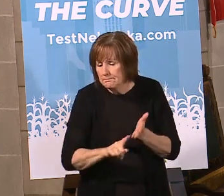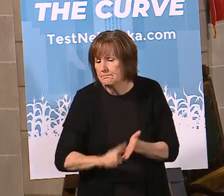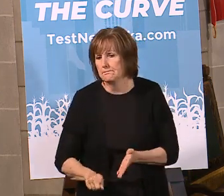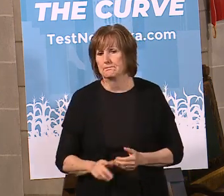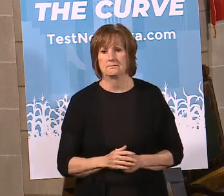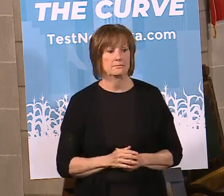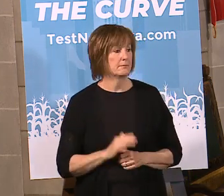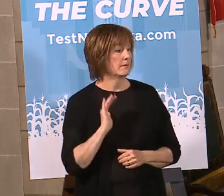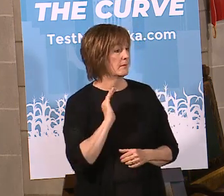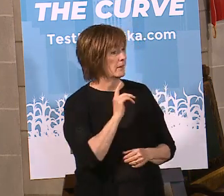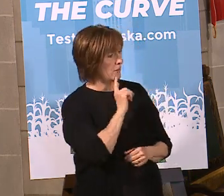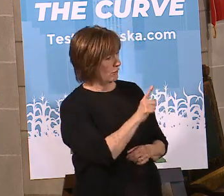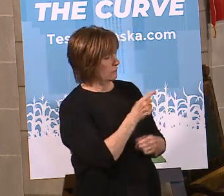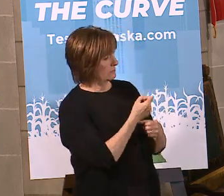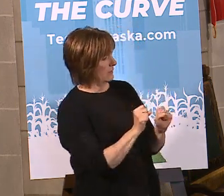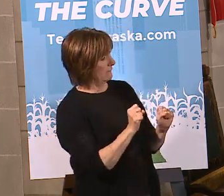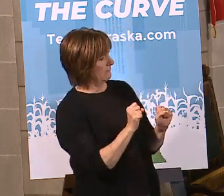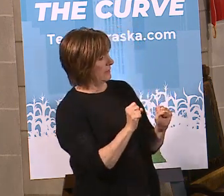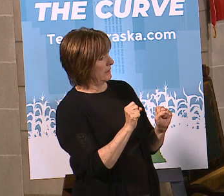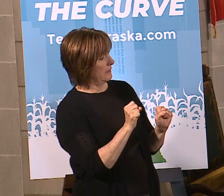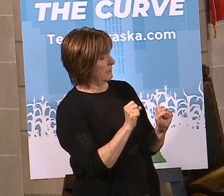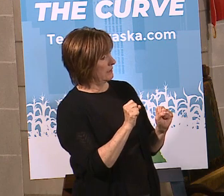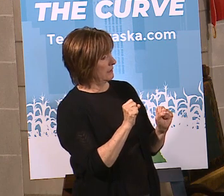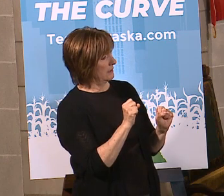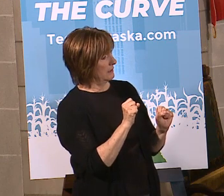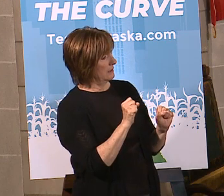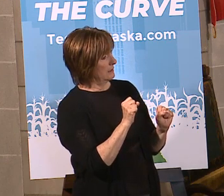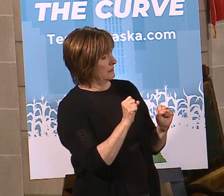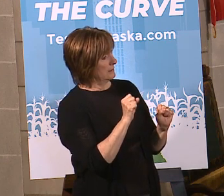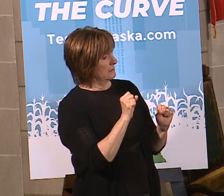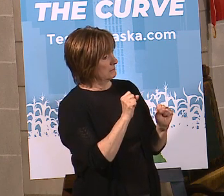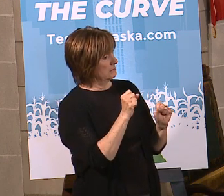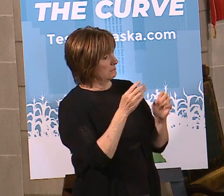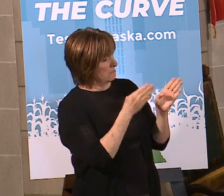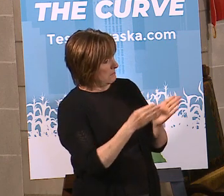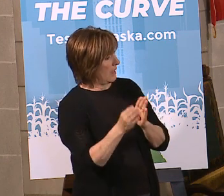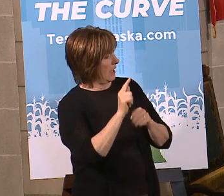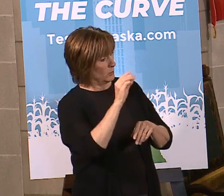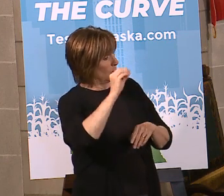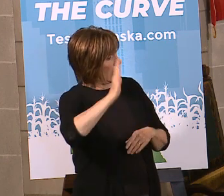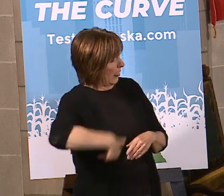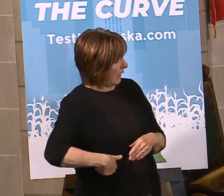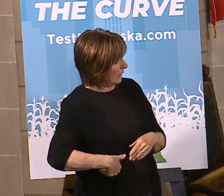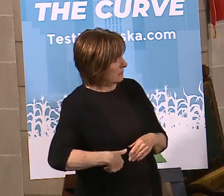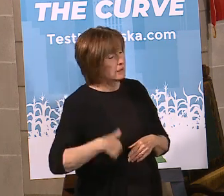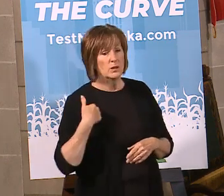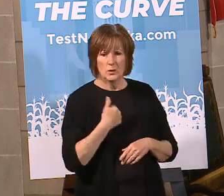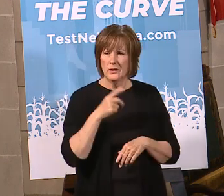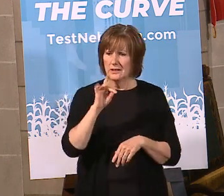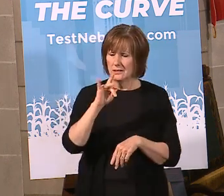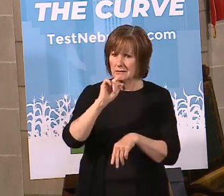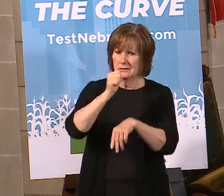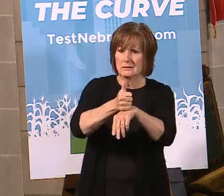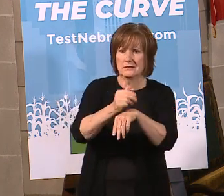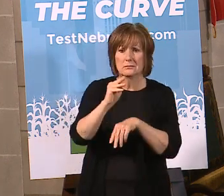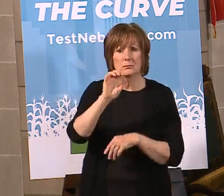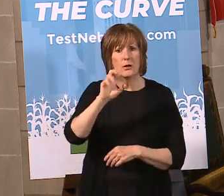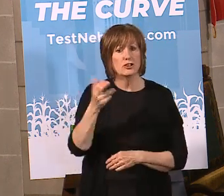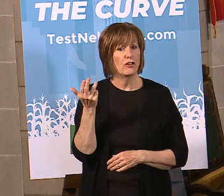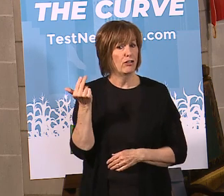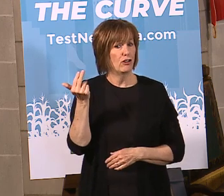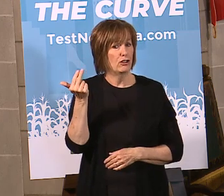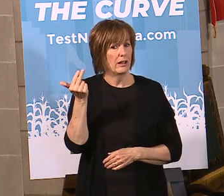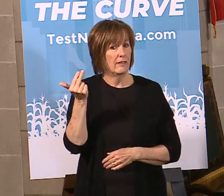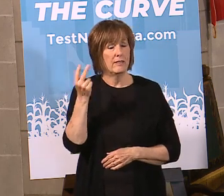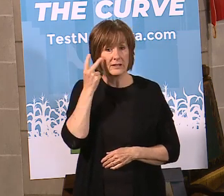Are our safety measures too late? Well, again, we put measures in starting March 13th with regard to the social distancing,